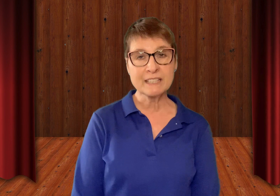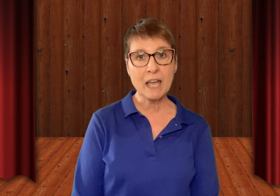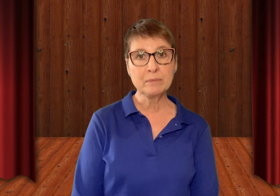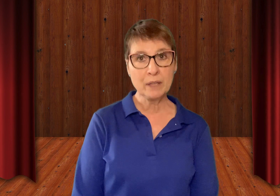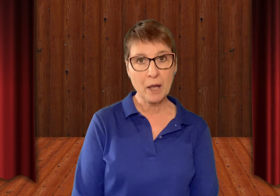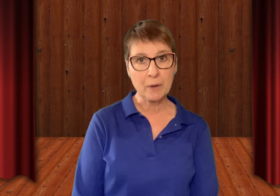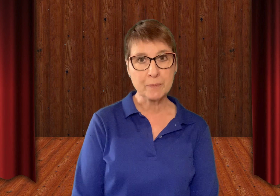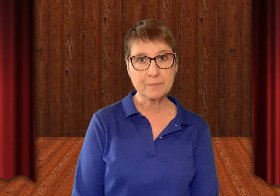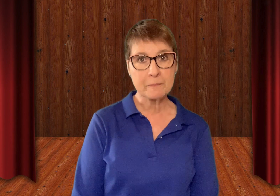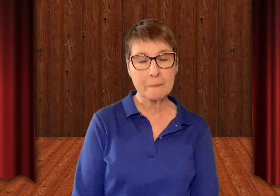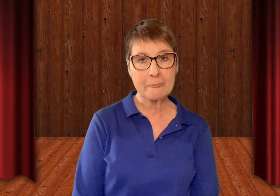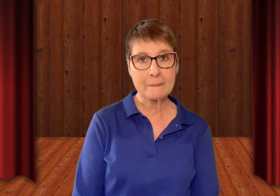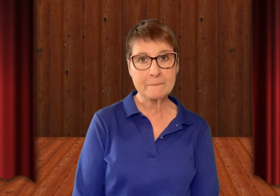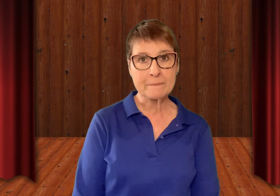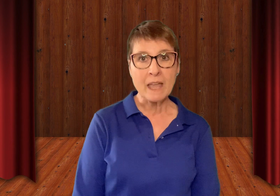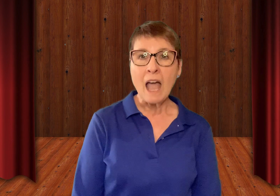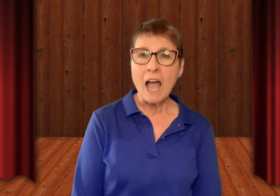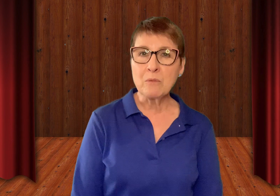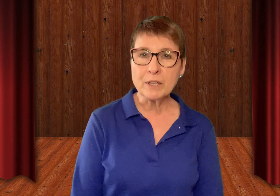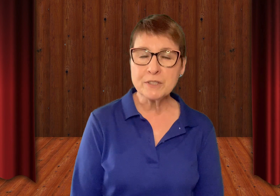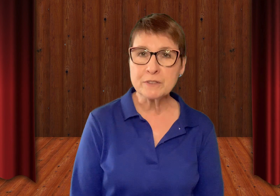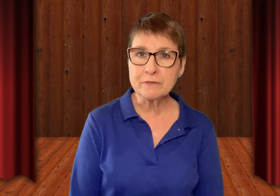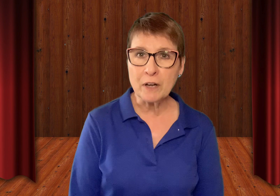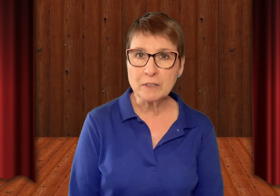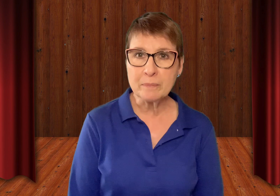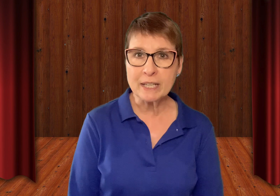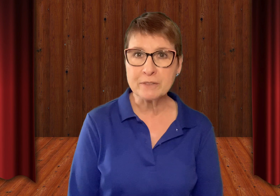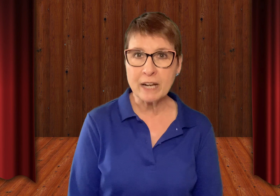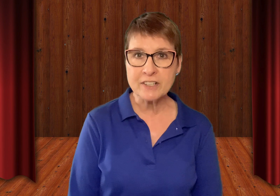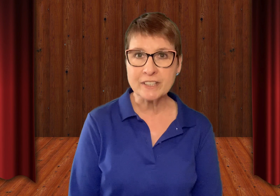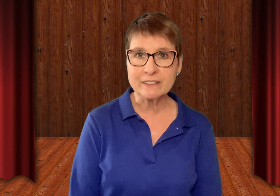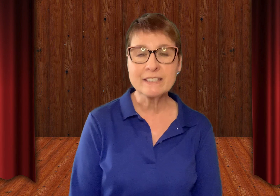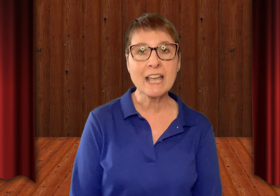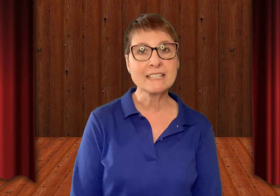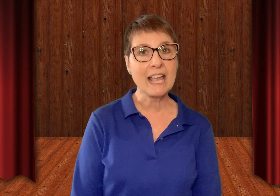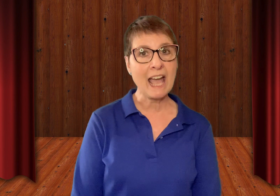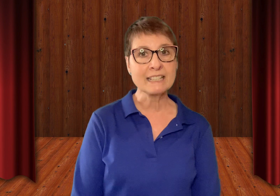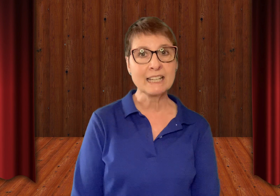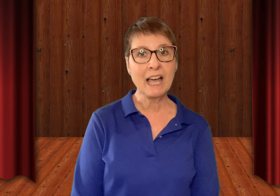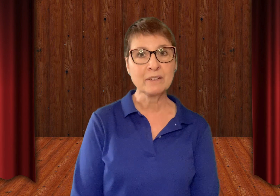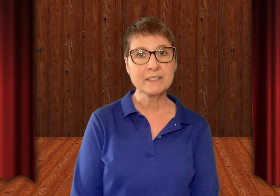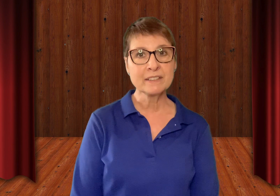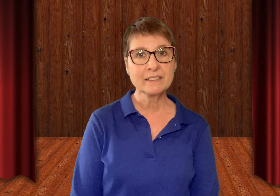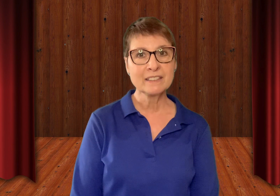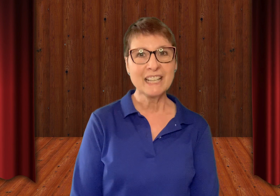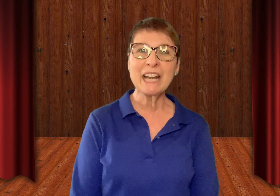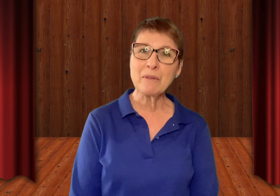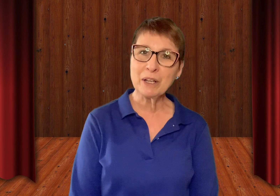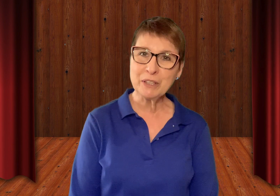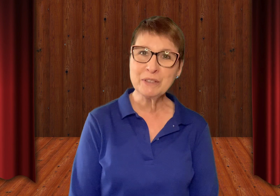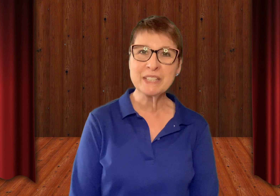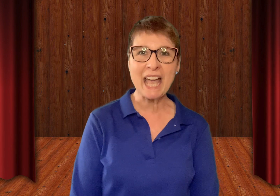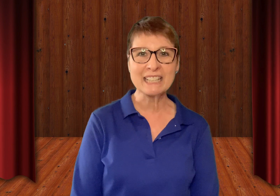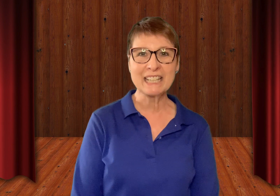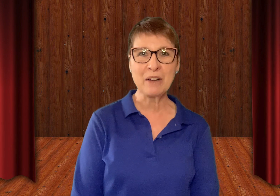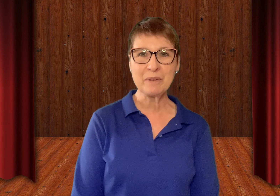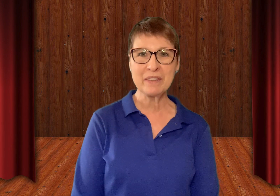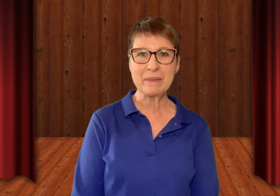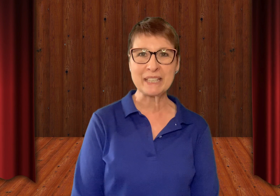tableau. I want you to follow my directions as I act it out. And I want you to act it out with me.